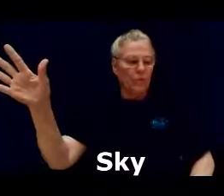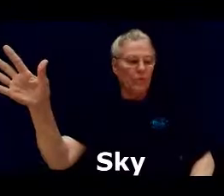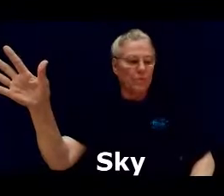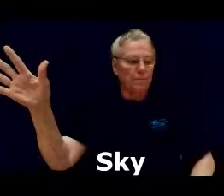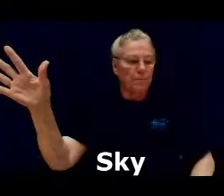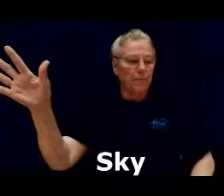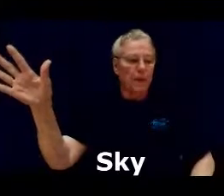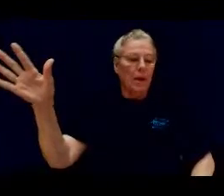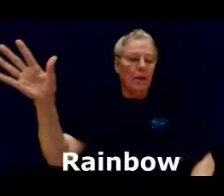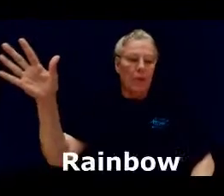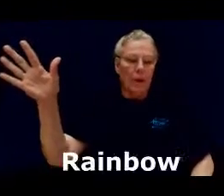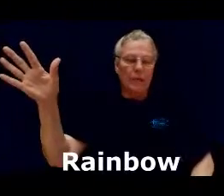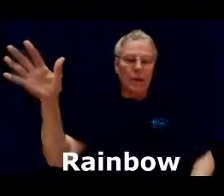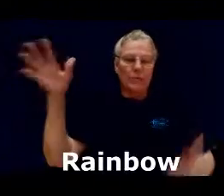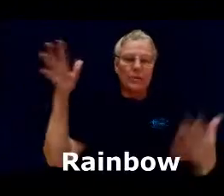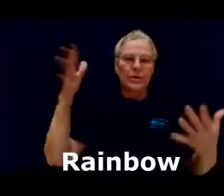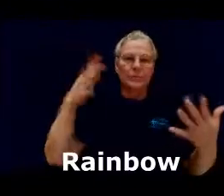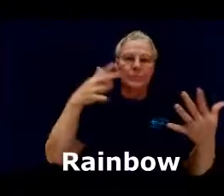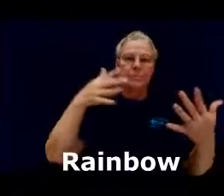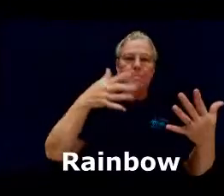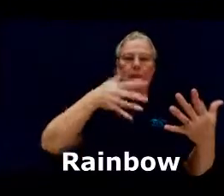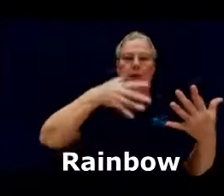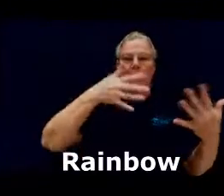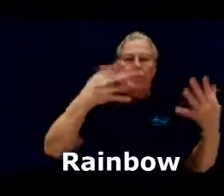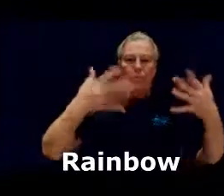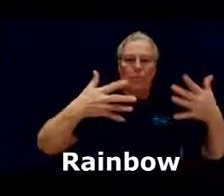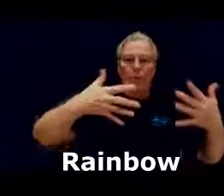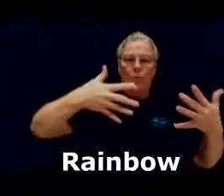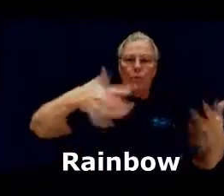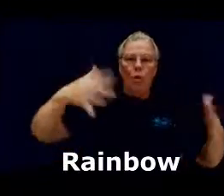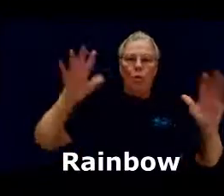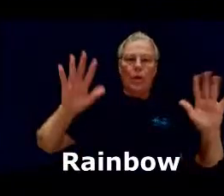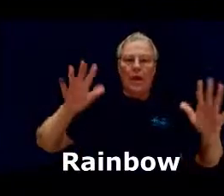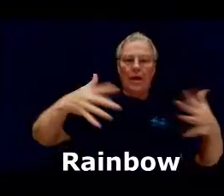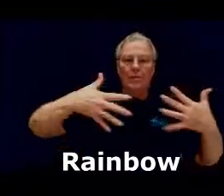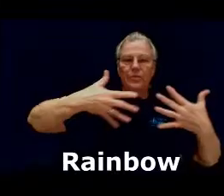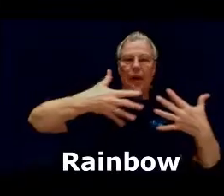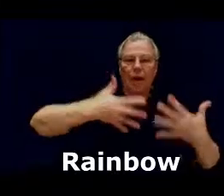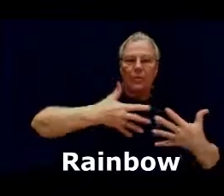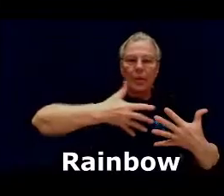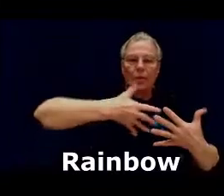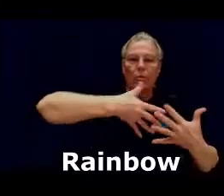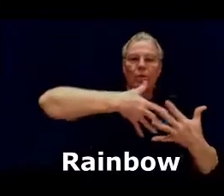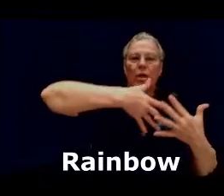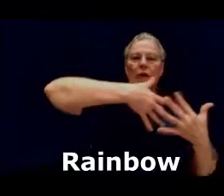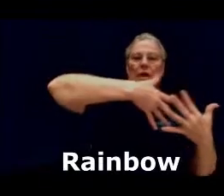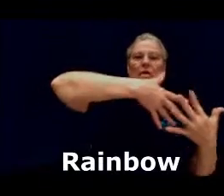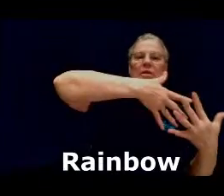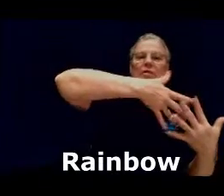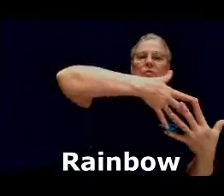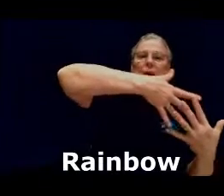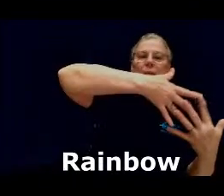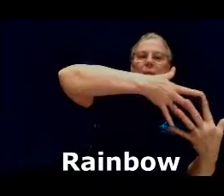rainbows both open hands palm inward describing